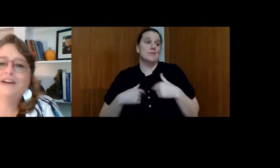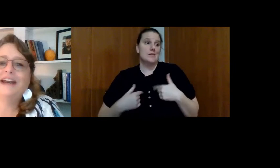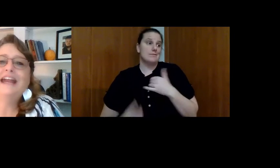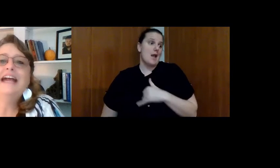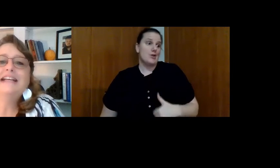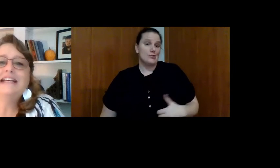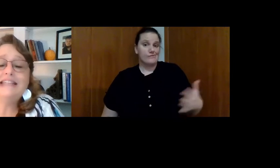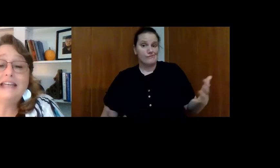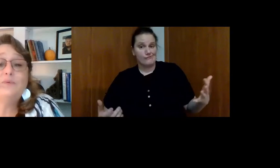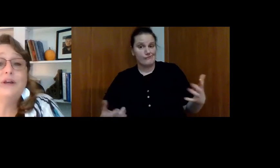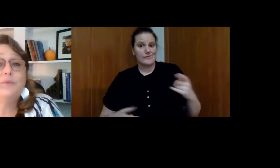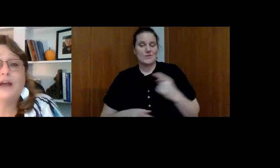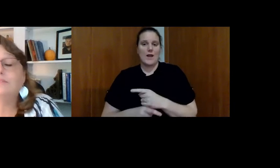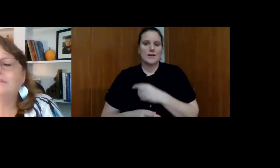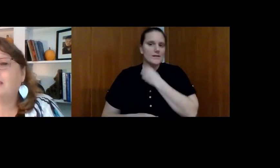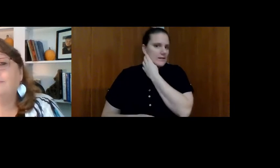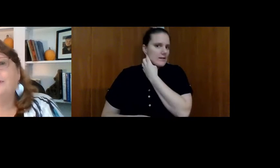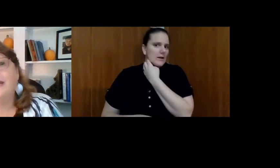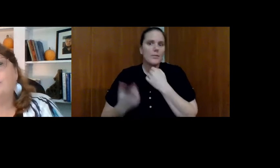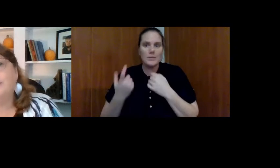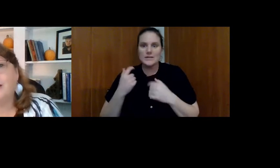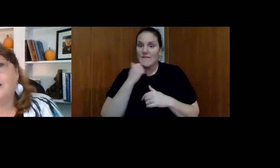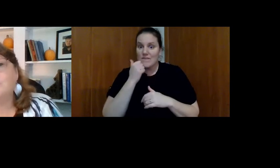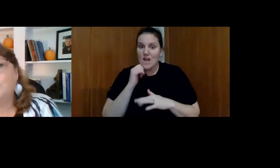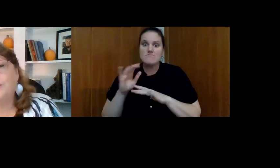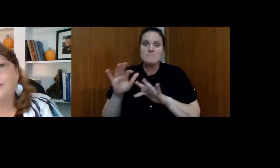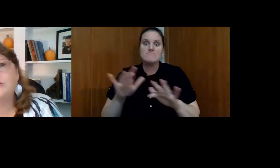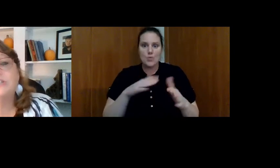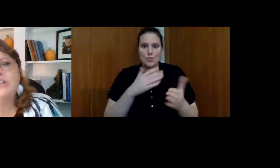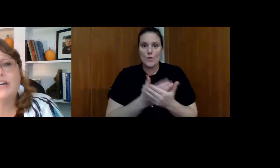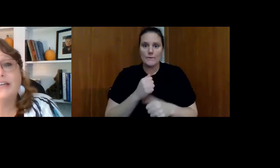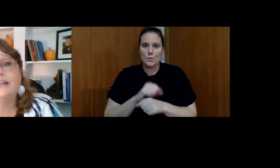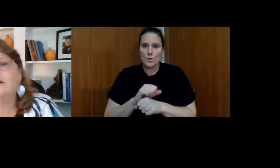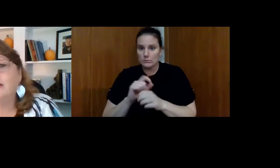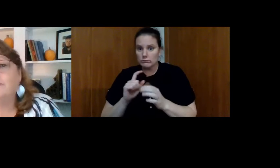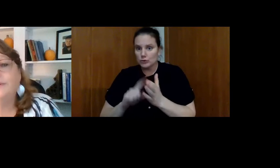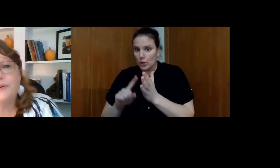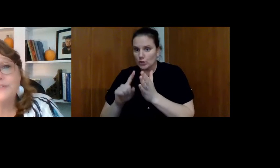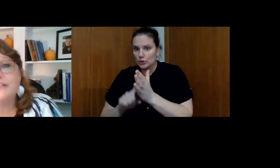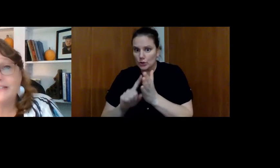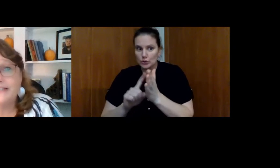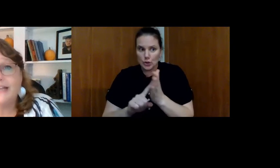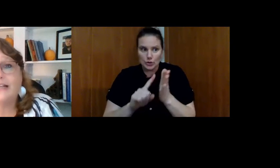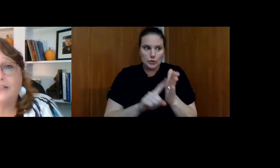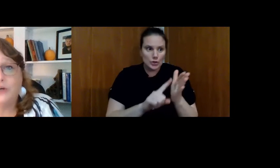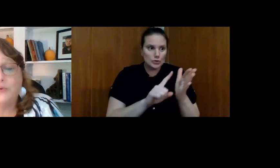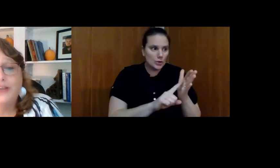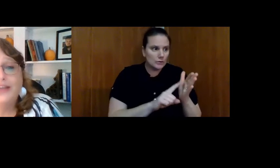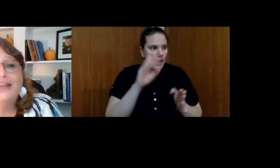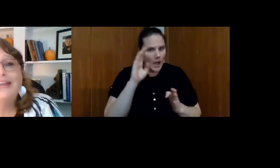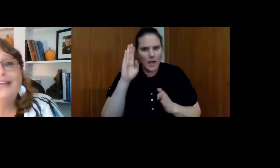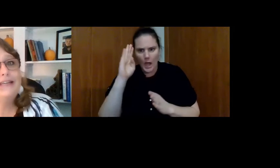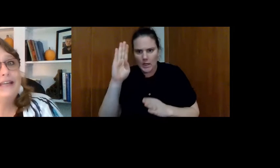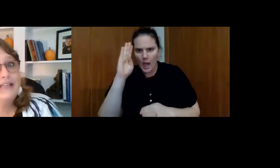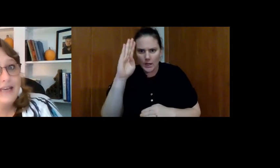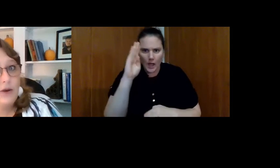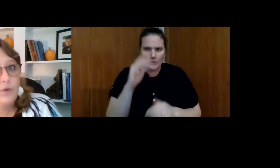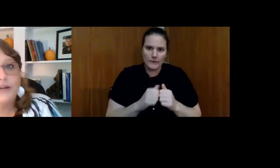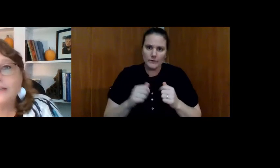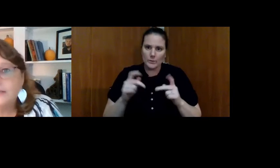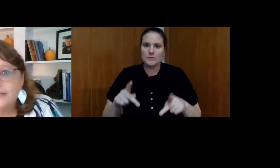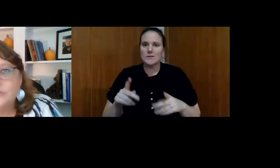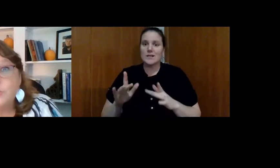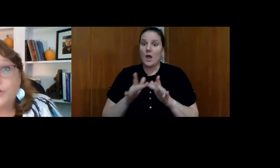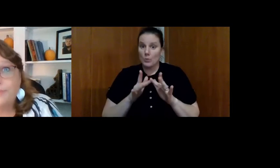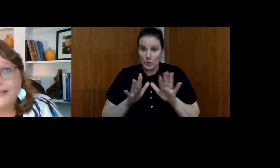mayor. Right. Because he went around every day when he got to work to check in on every person and say hello. He did his